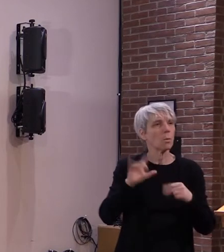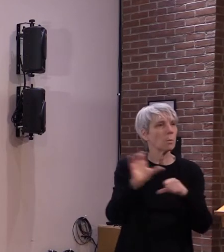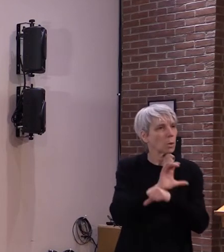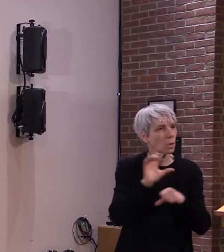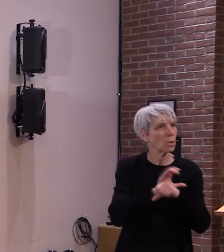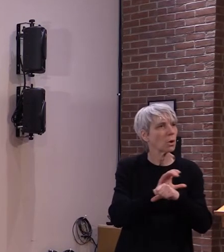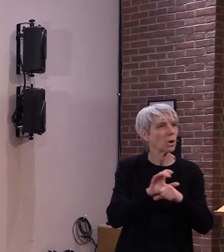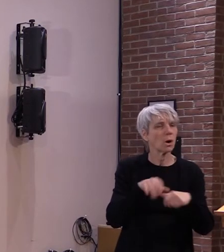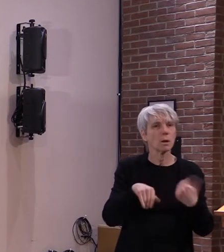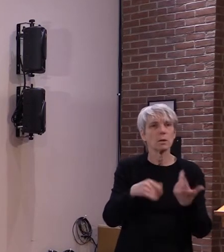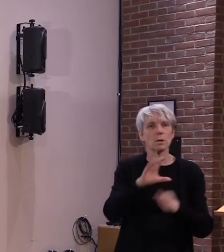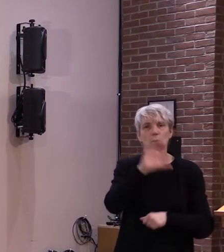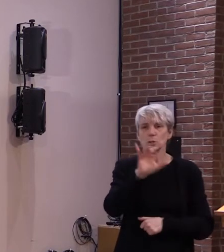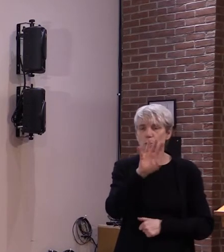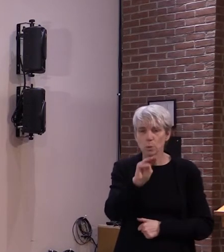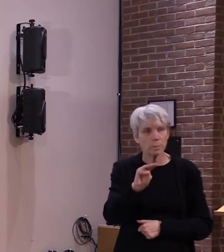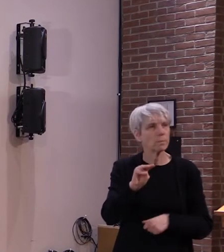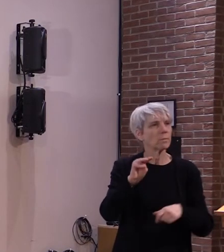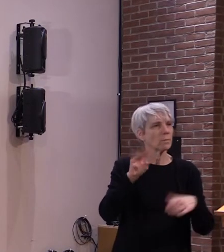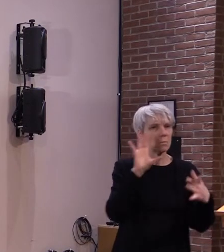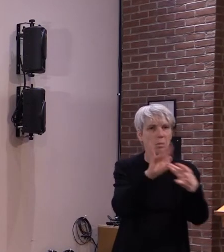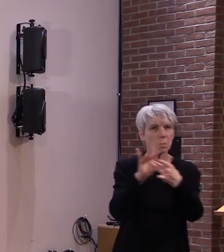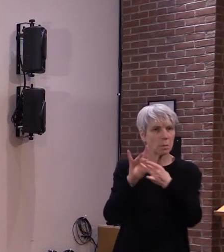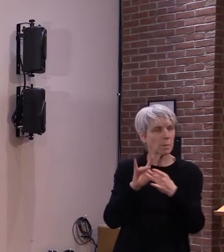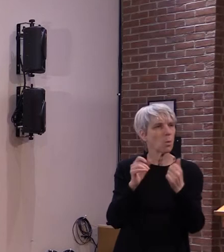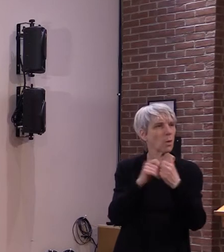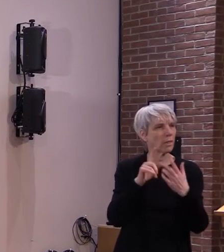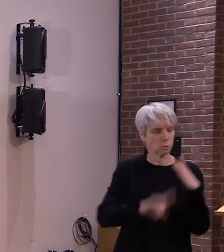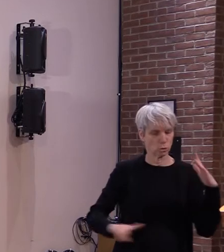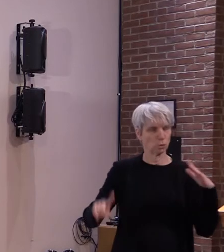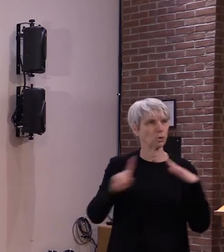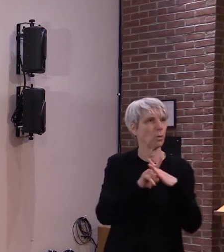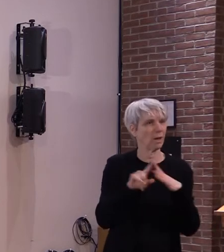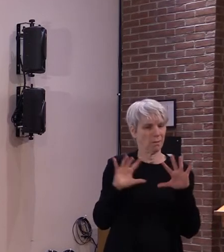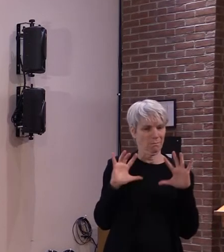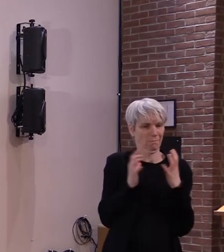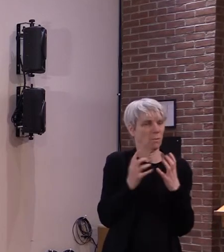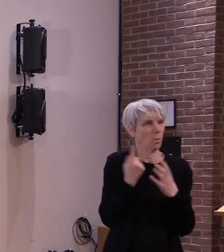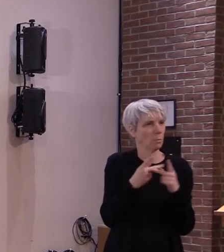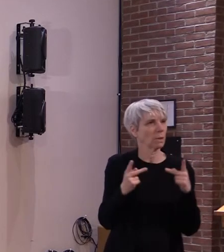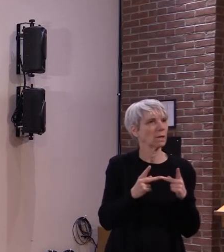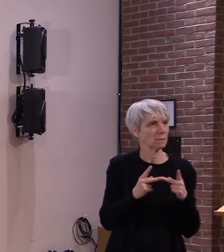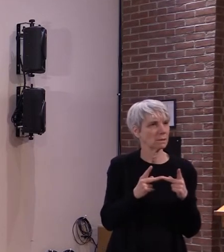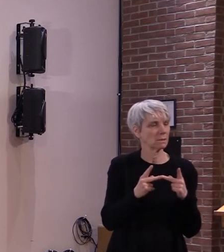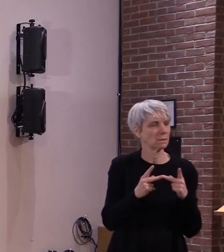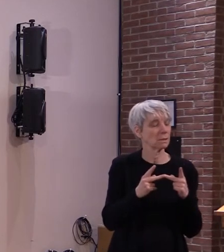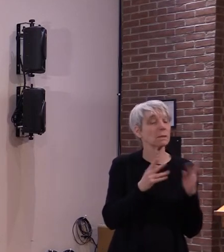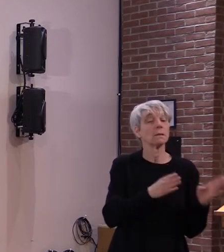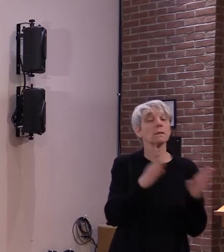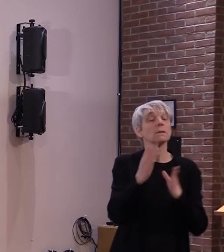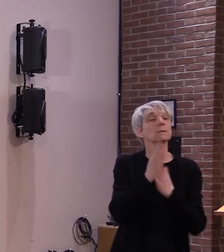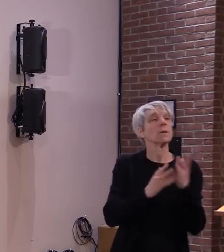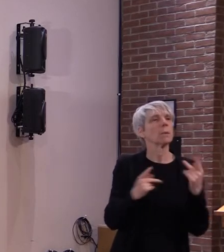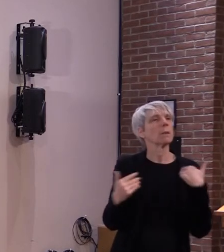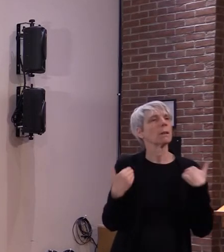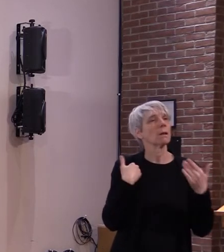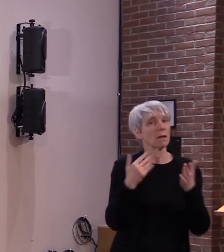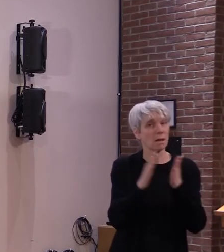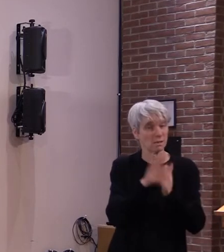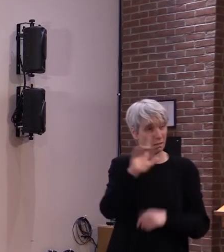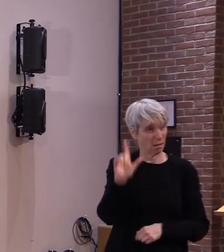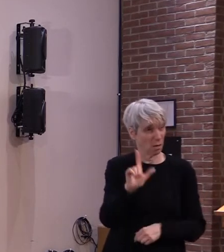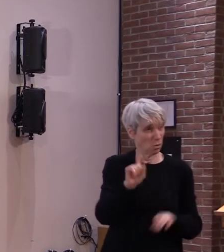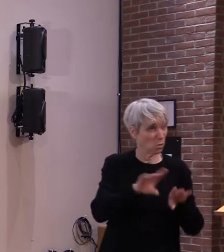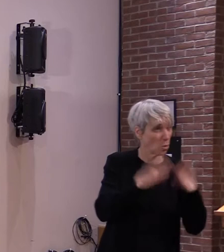their citizens we get questions about you know leaving libraries open or not leaving libraries open and we're able to